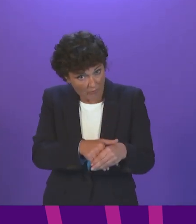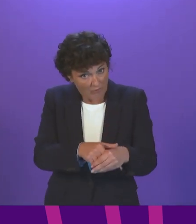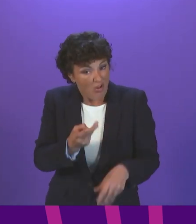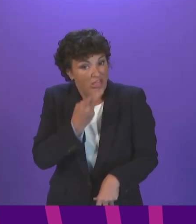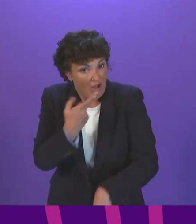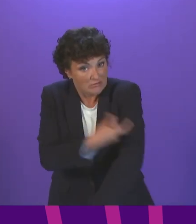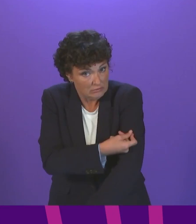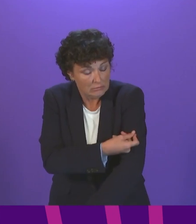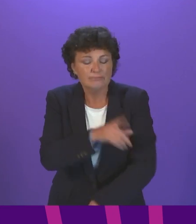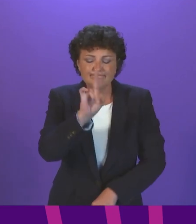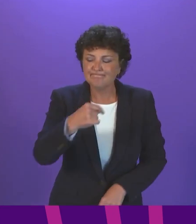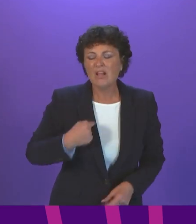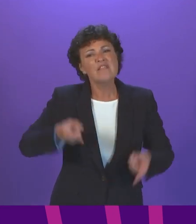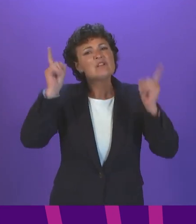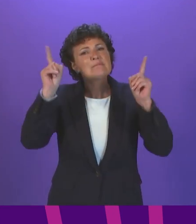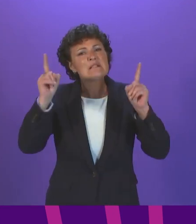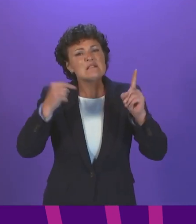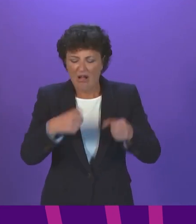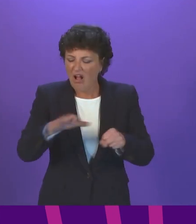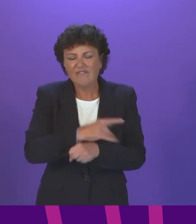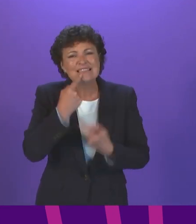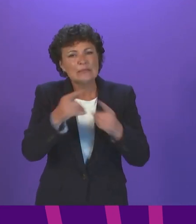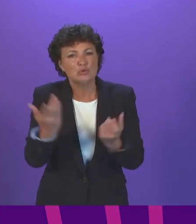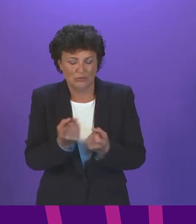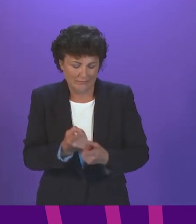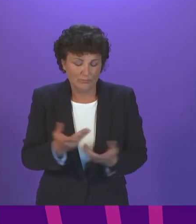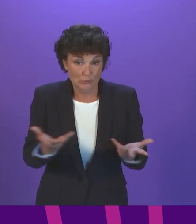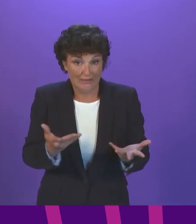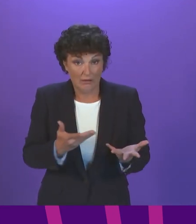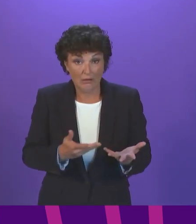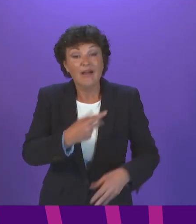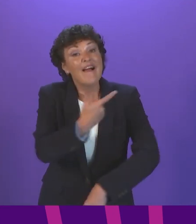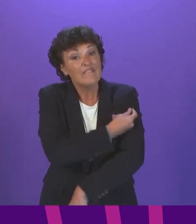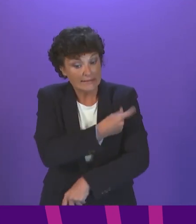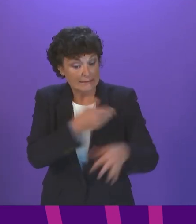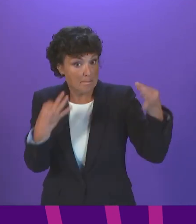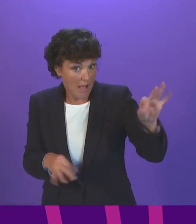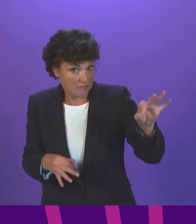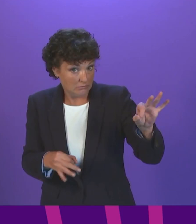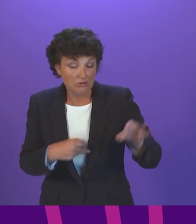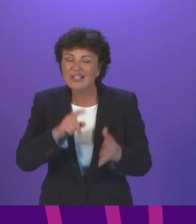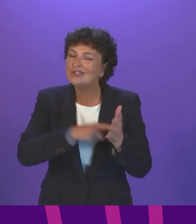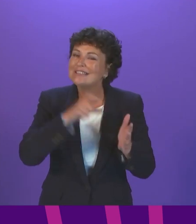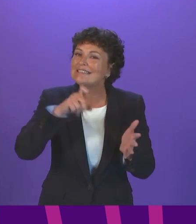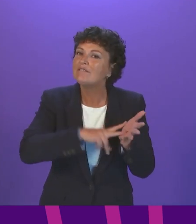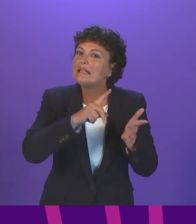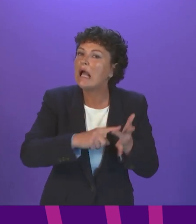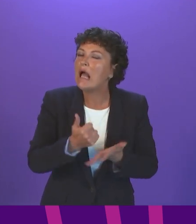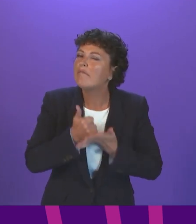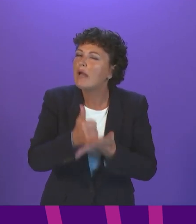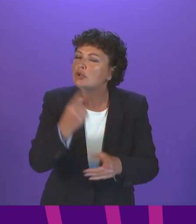issues covered by the First Minister in our statement today were the vaccine passports, the JCV advice on 12 to 15-year-olds, and the wider vaccination programme.